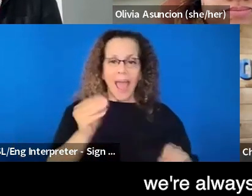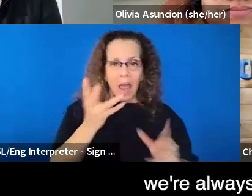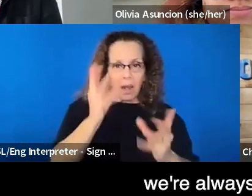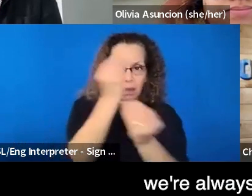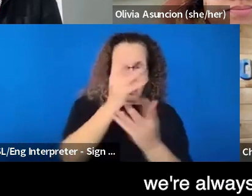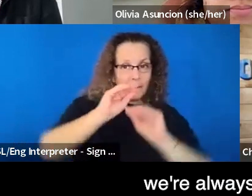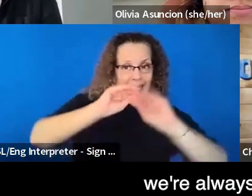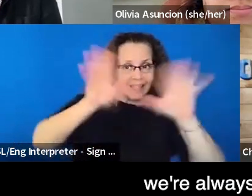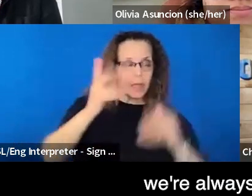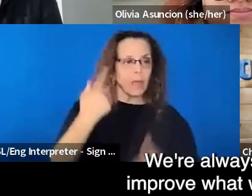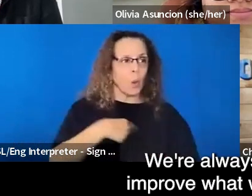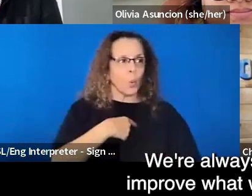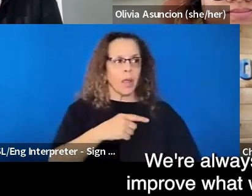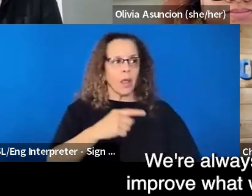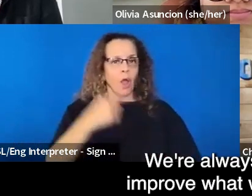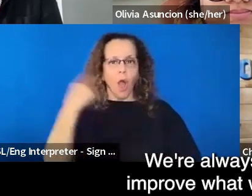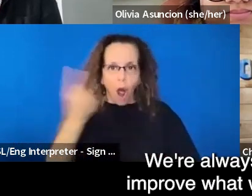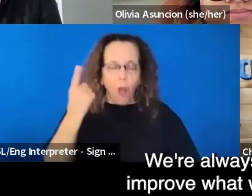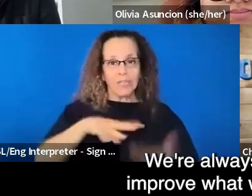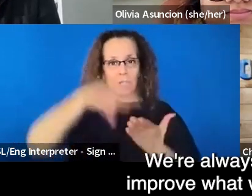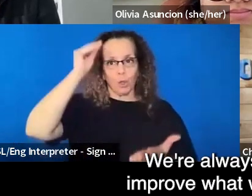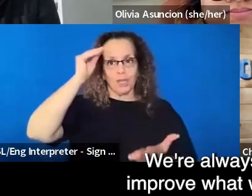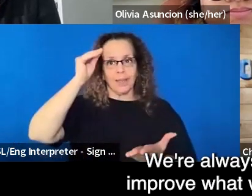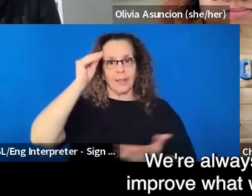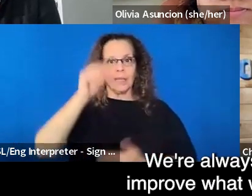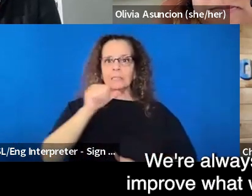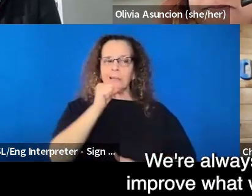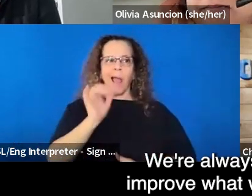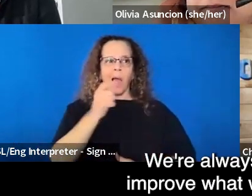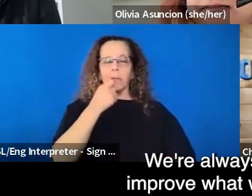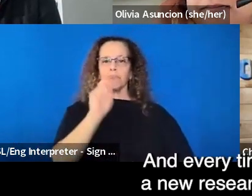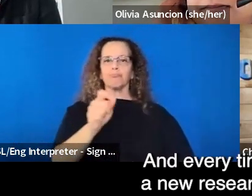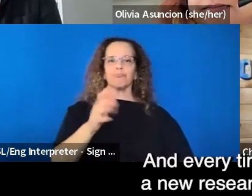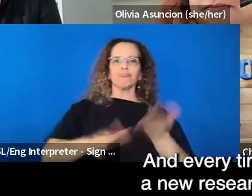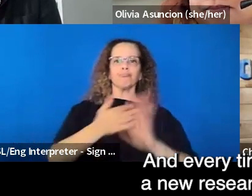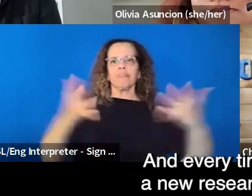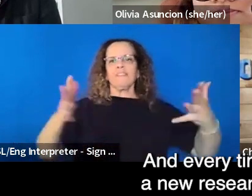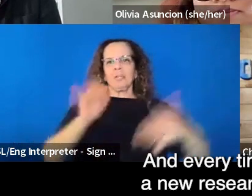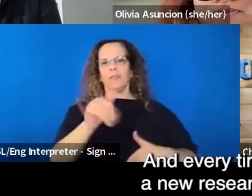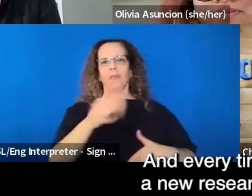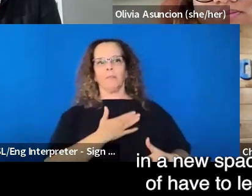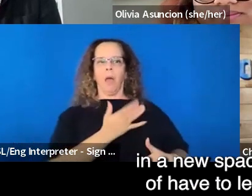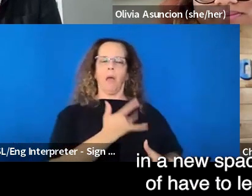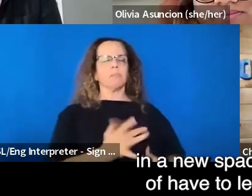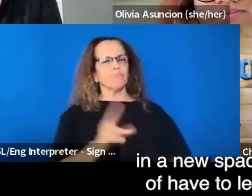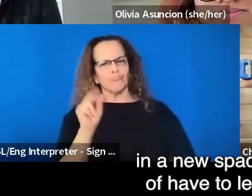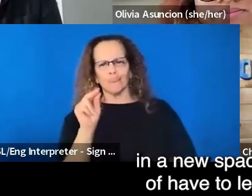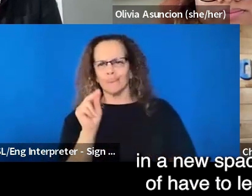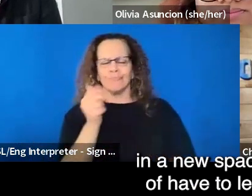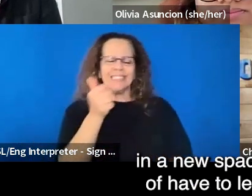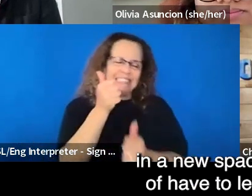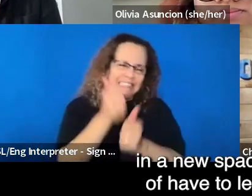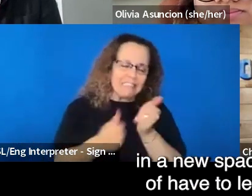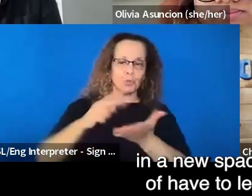We're always learning. We're always trying to improve what we're doing. And every time we get a new research project in a new